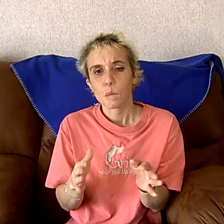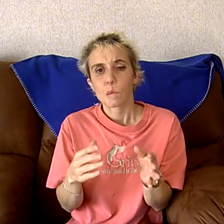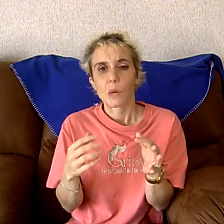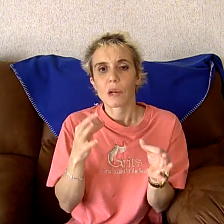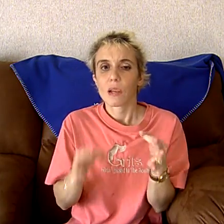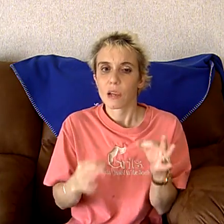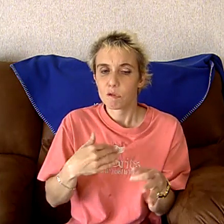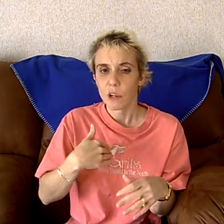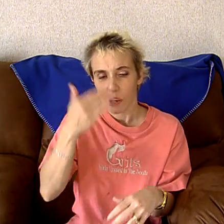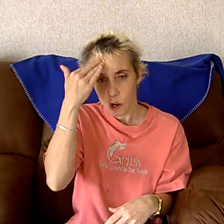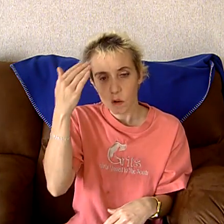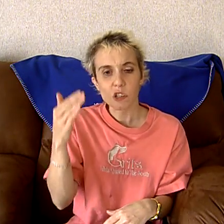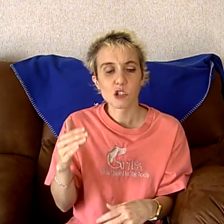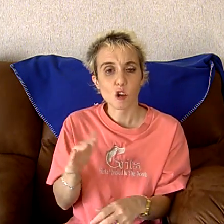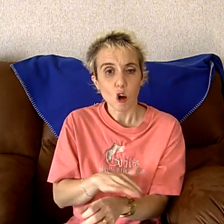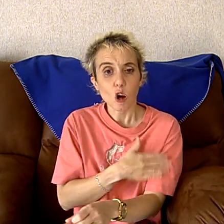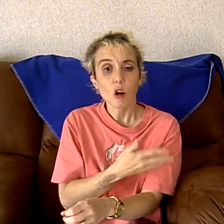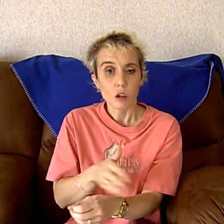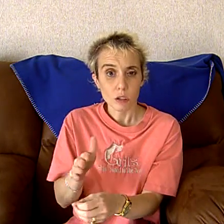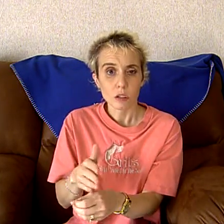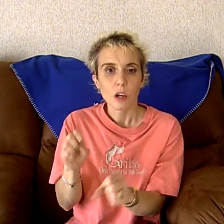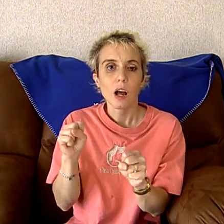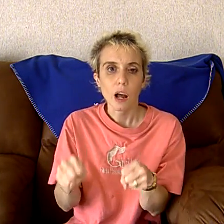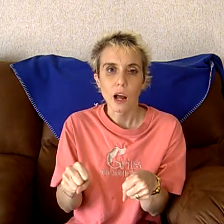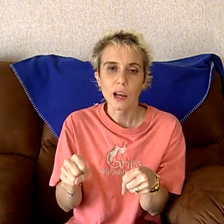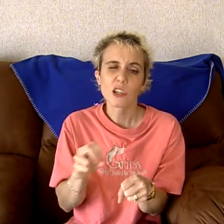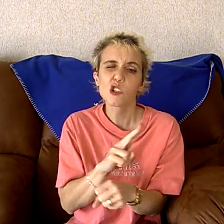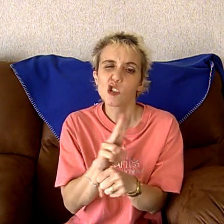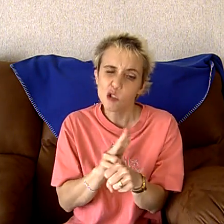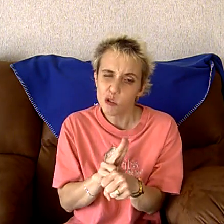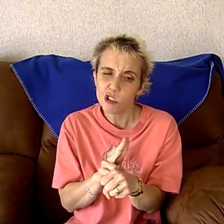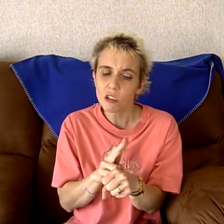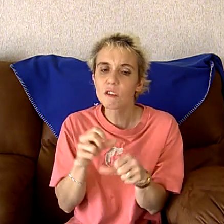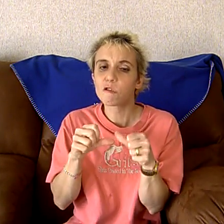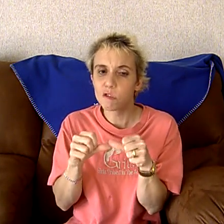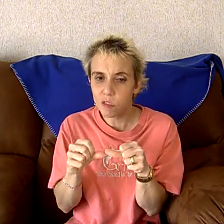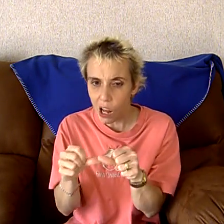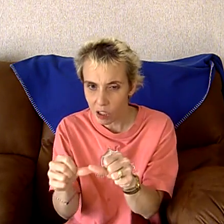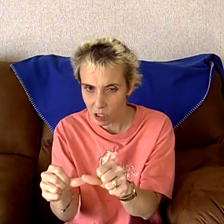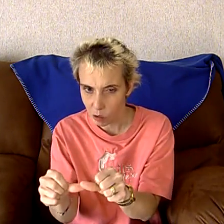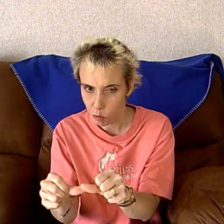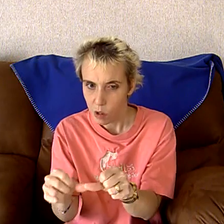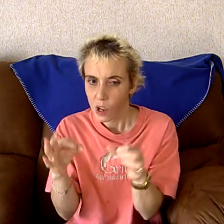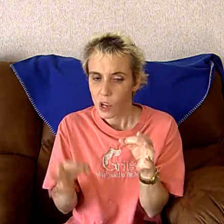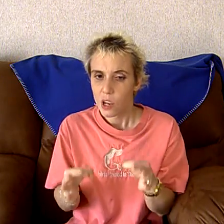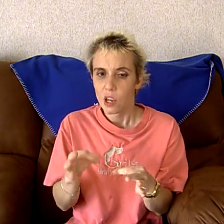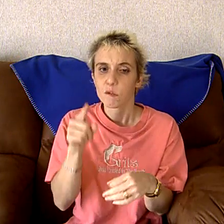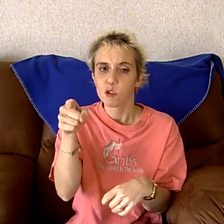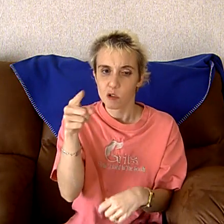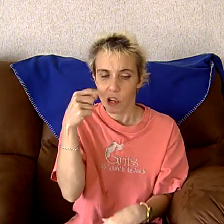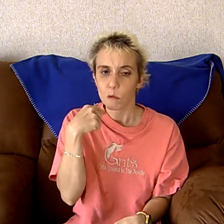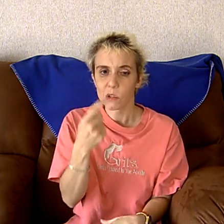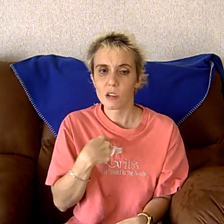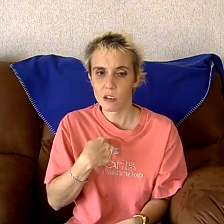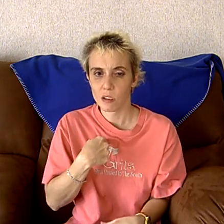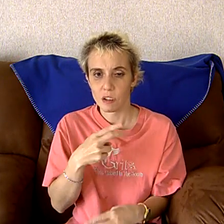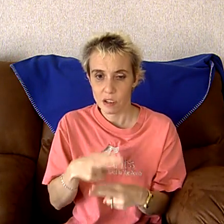But if I know the song, I can usually follow if you tell me the